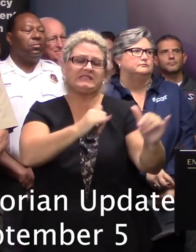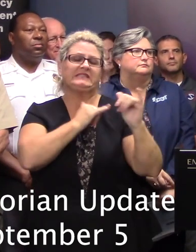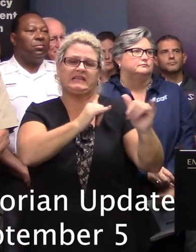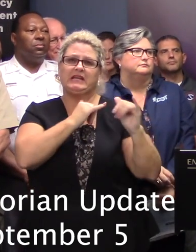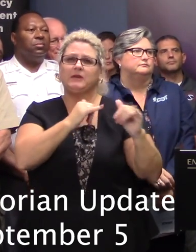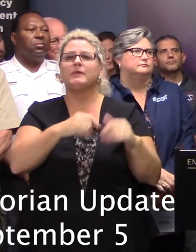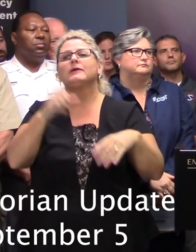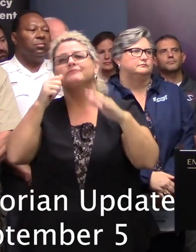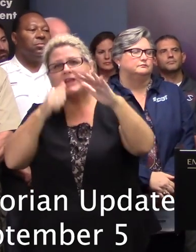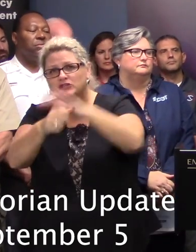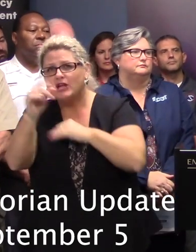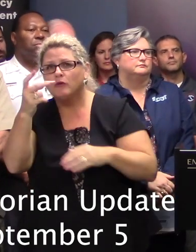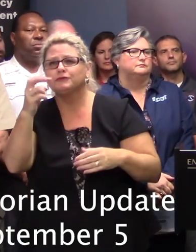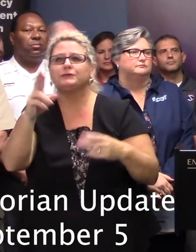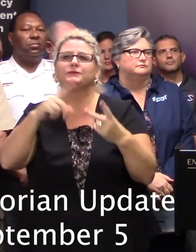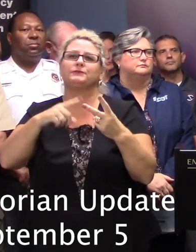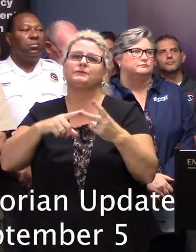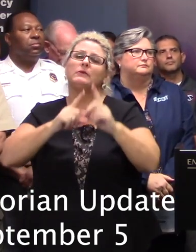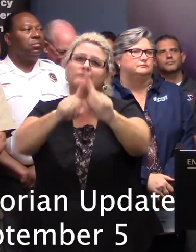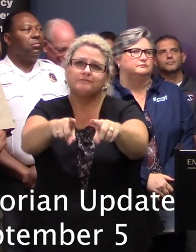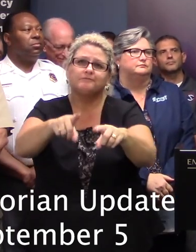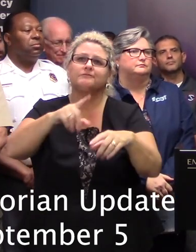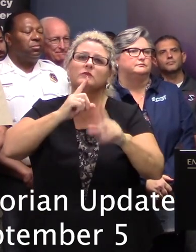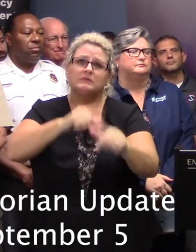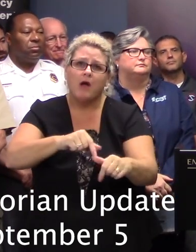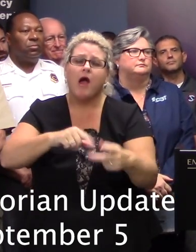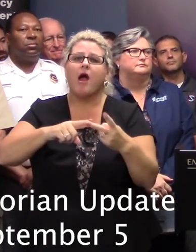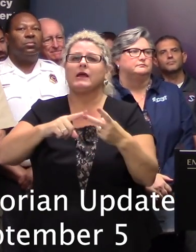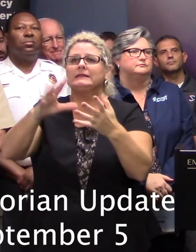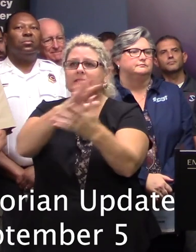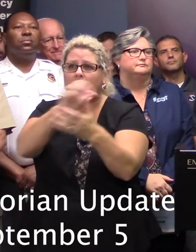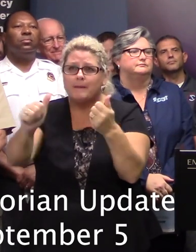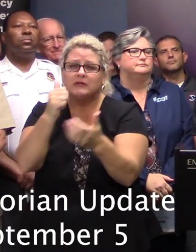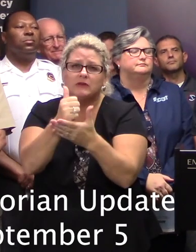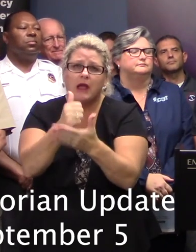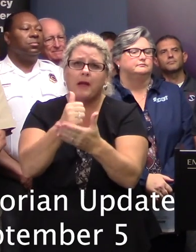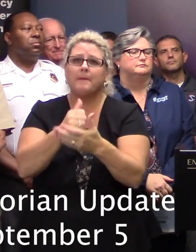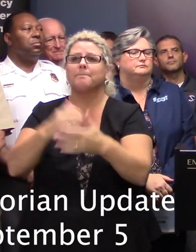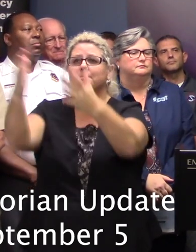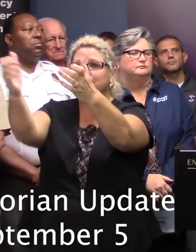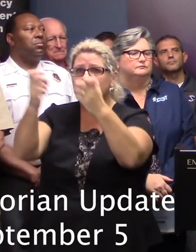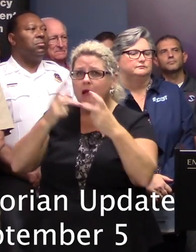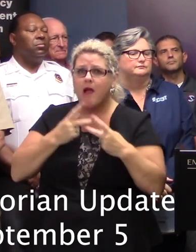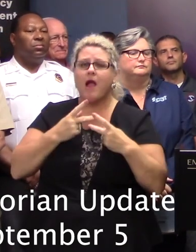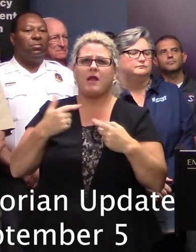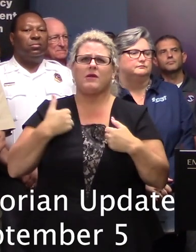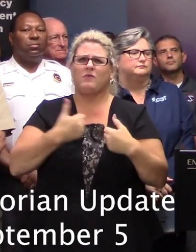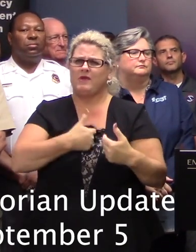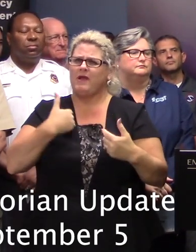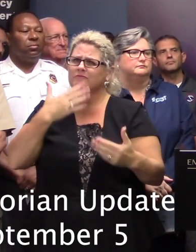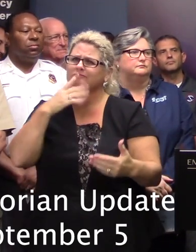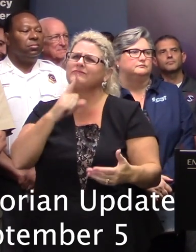sheltering operations, initial response, damage assessment, and re-entry. I'm happy to report that we have excellent communications